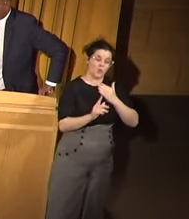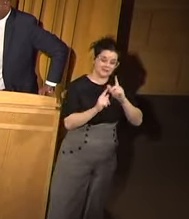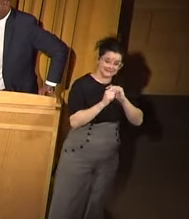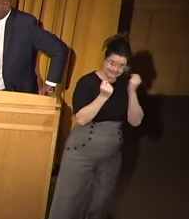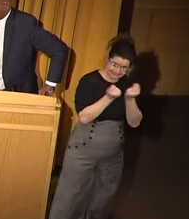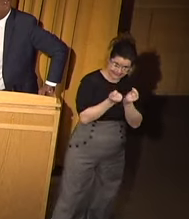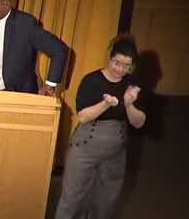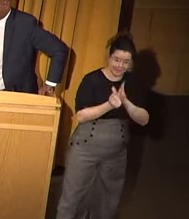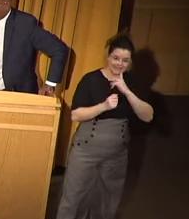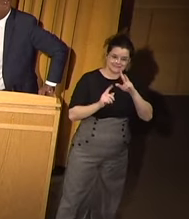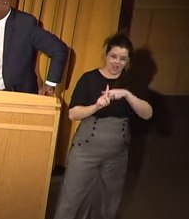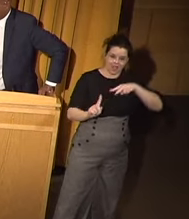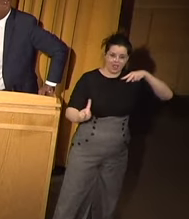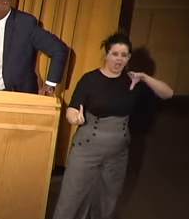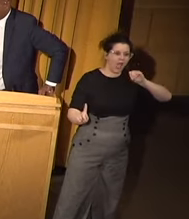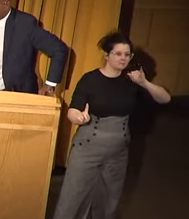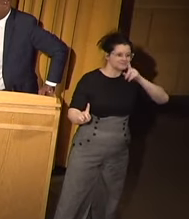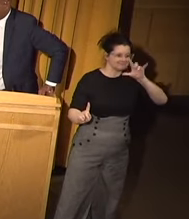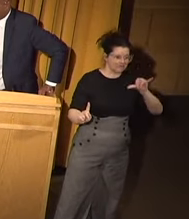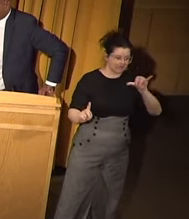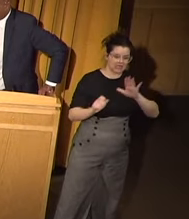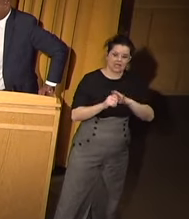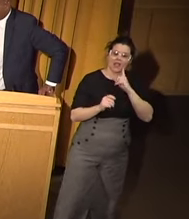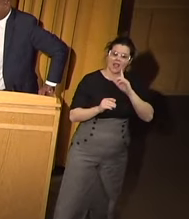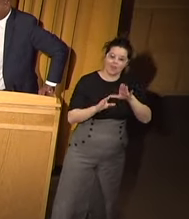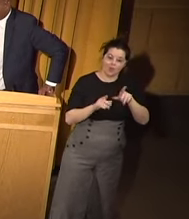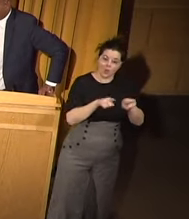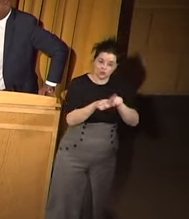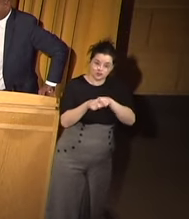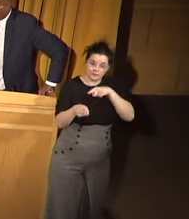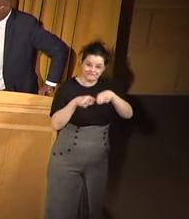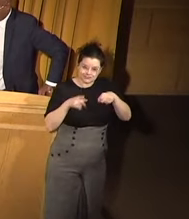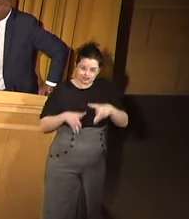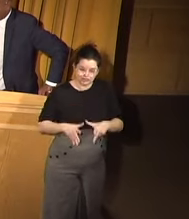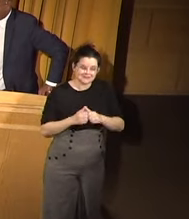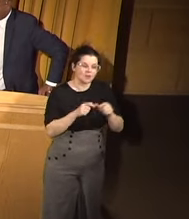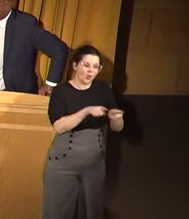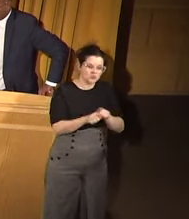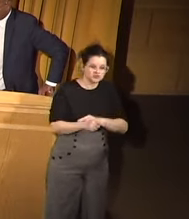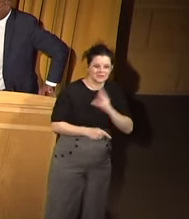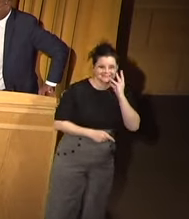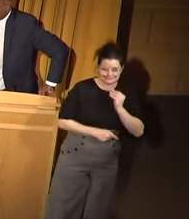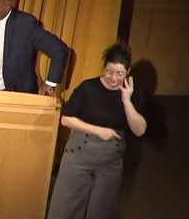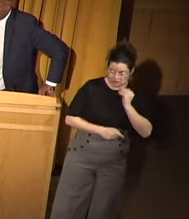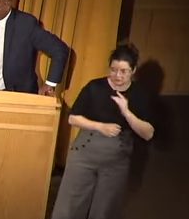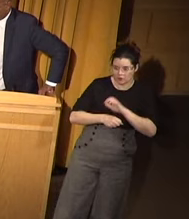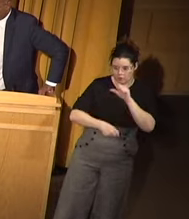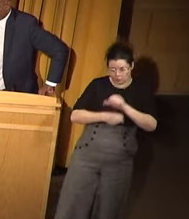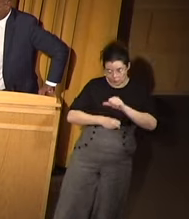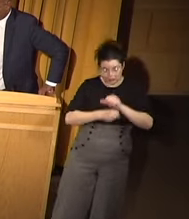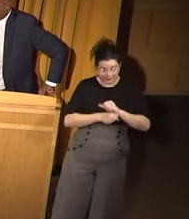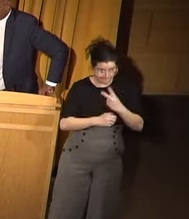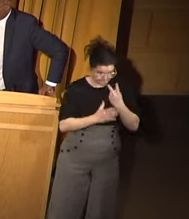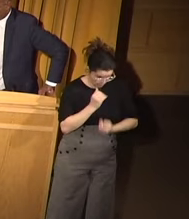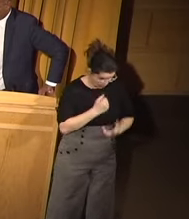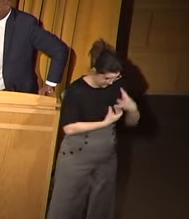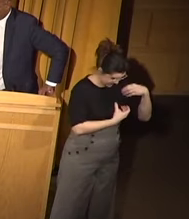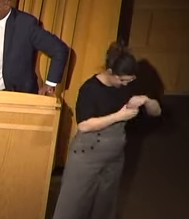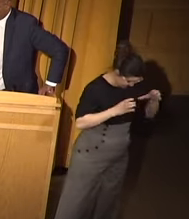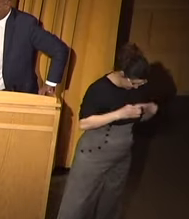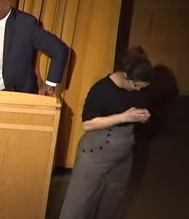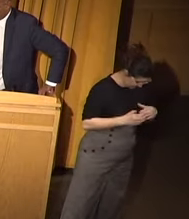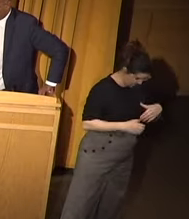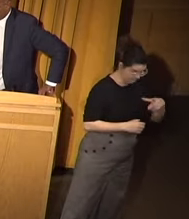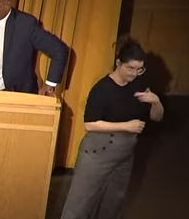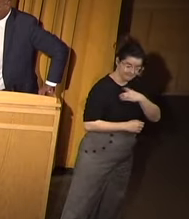that level of objectivity. It offers a level of professionalism, and it offers experience from working both inside the police